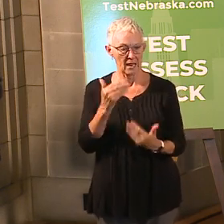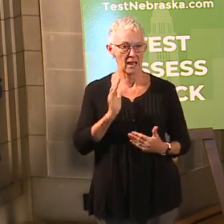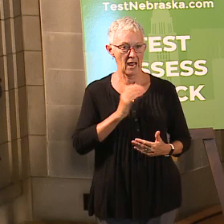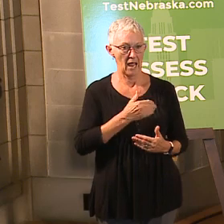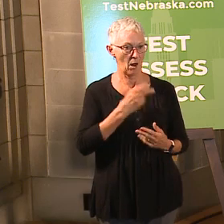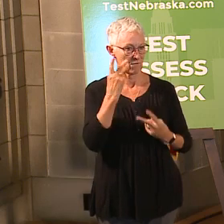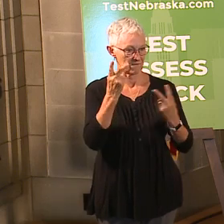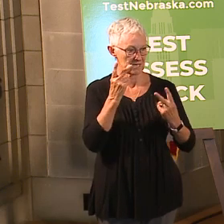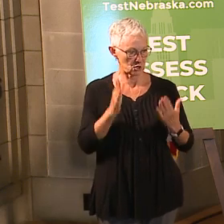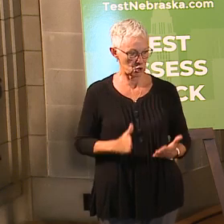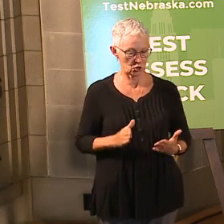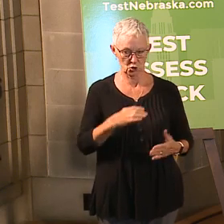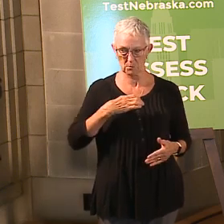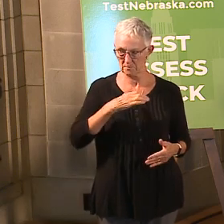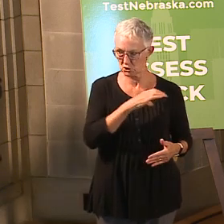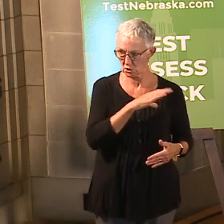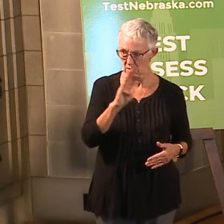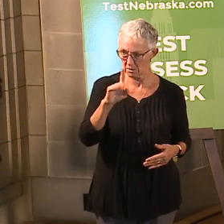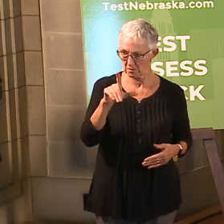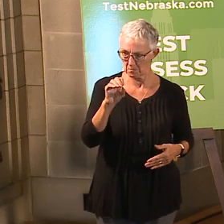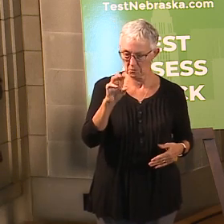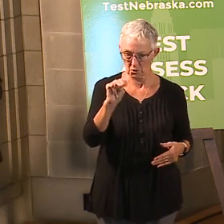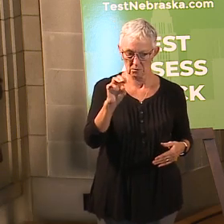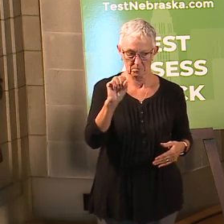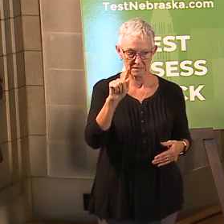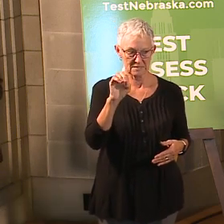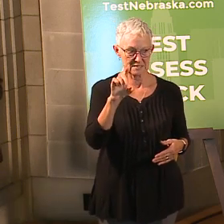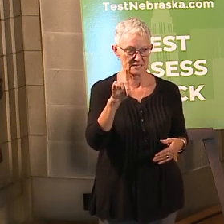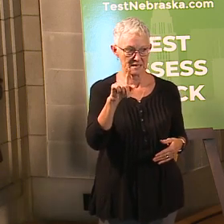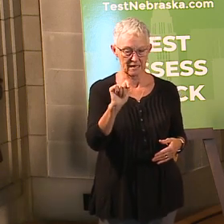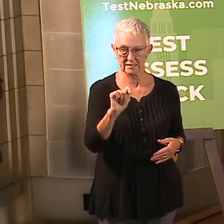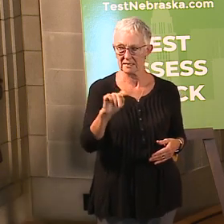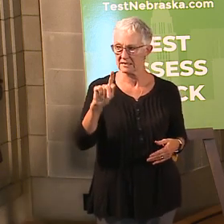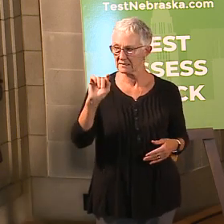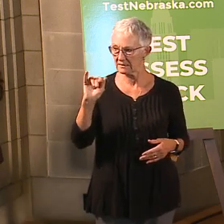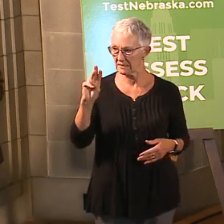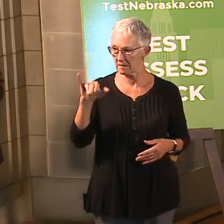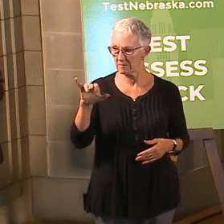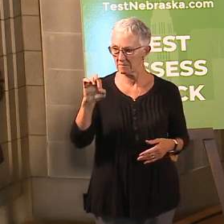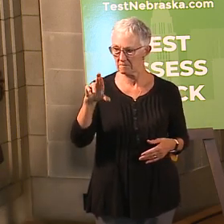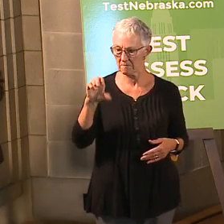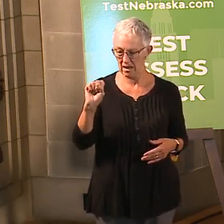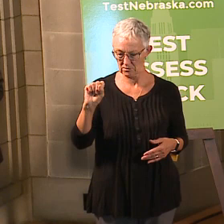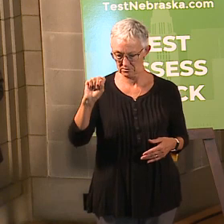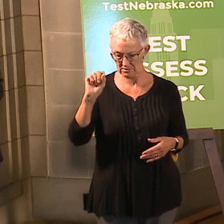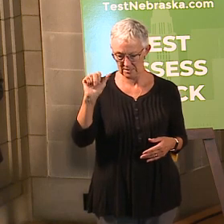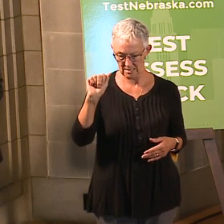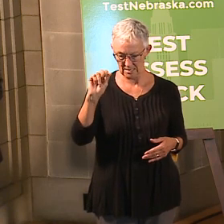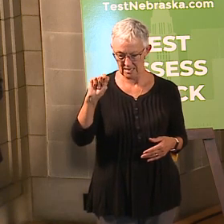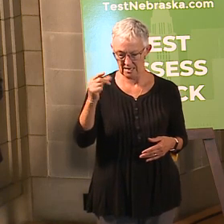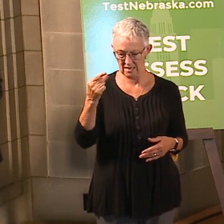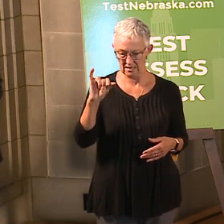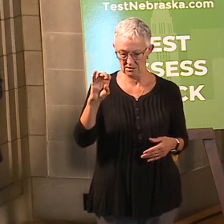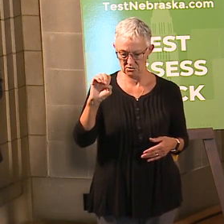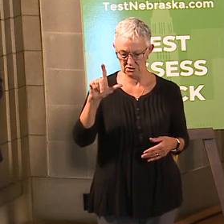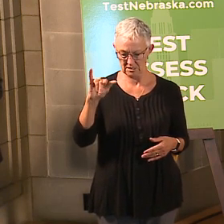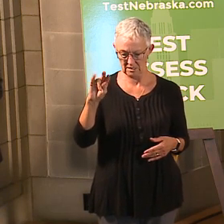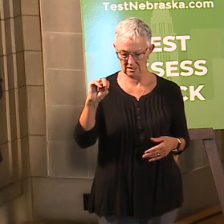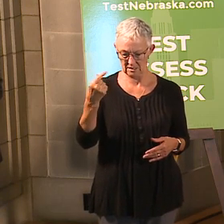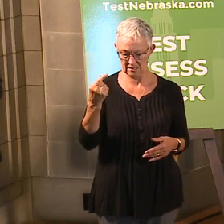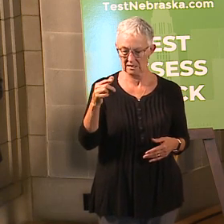Commissioner Bloom said you're here now, but Commissioner Bloom said Tim Myers, Jeannie Ewing, Angie Ling, thank you very much for